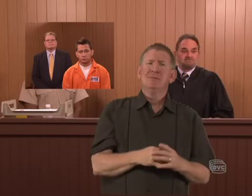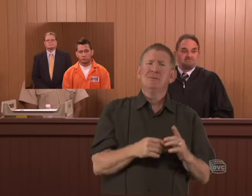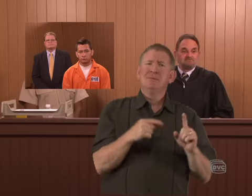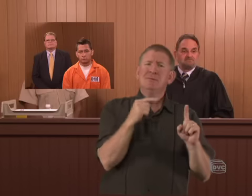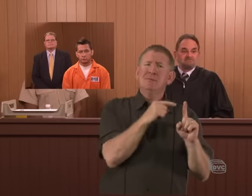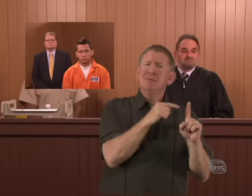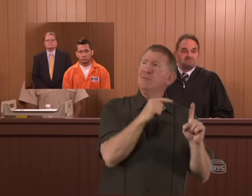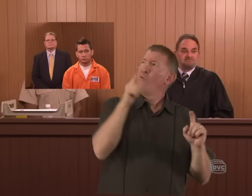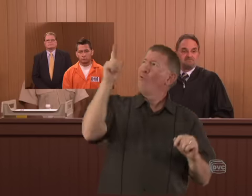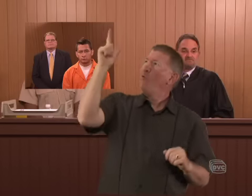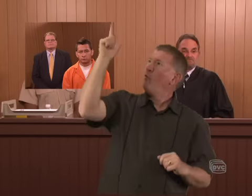And yet,